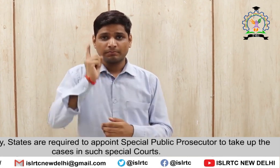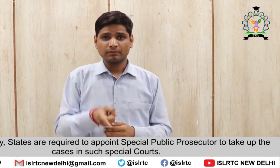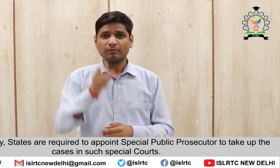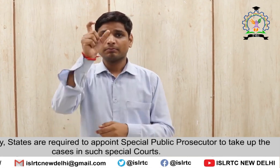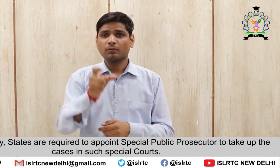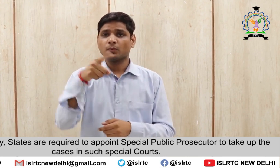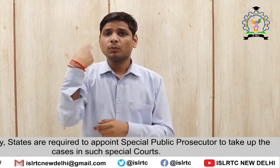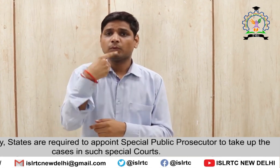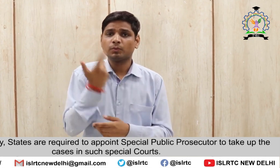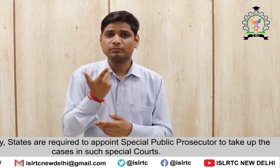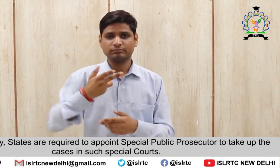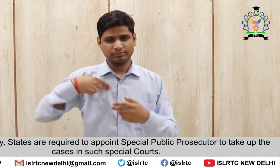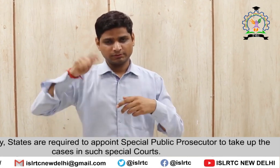In such special courts